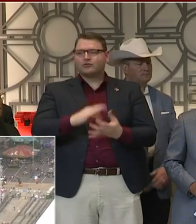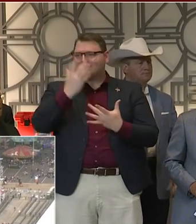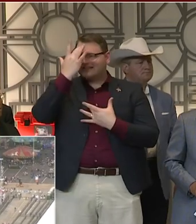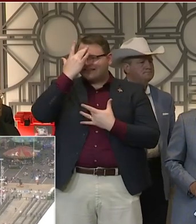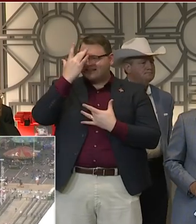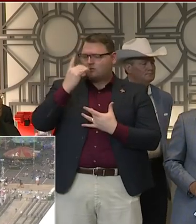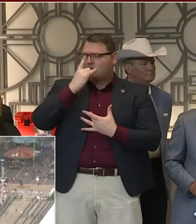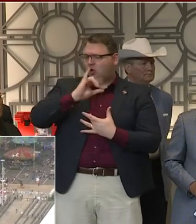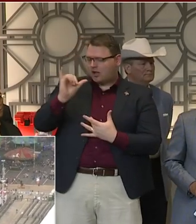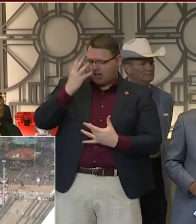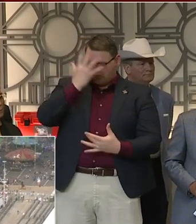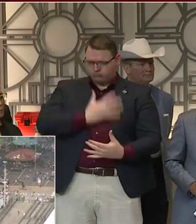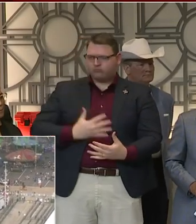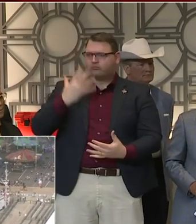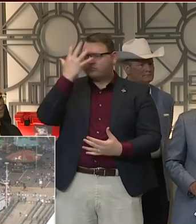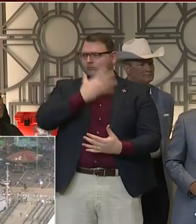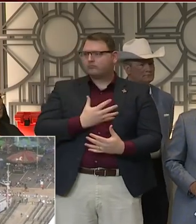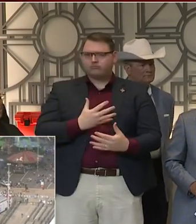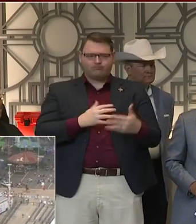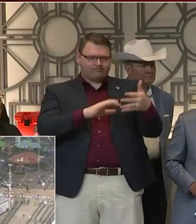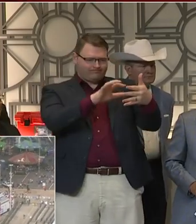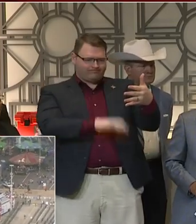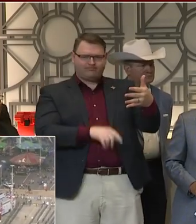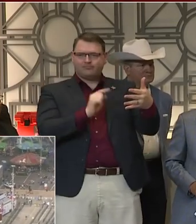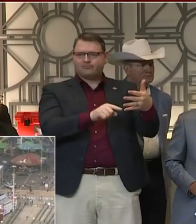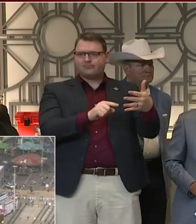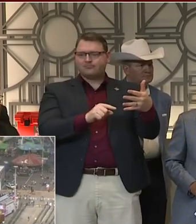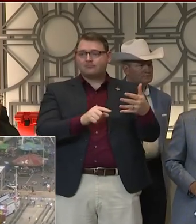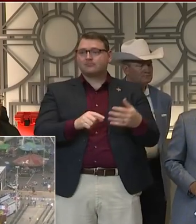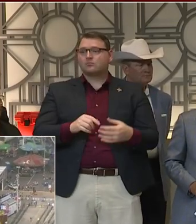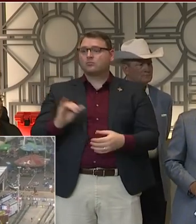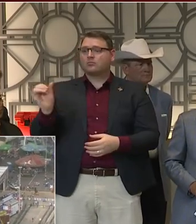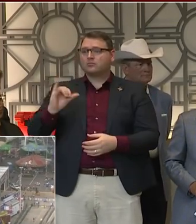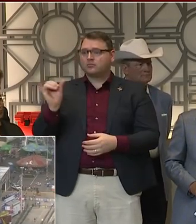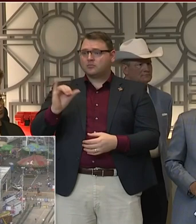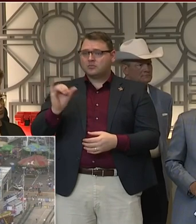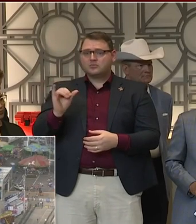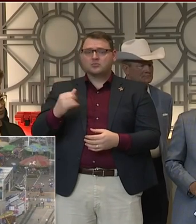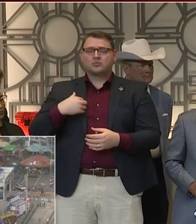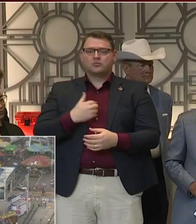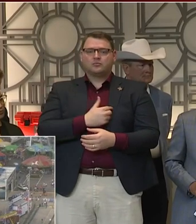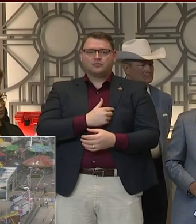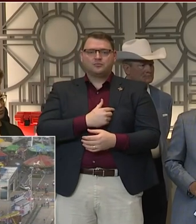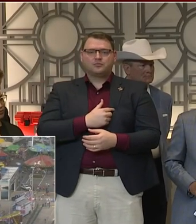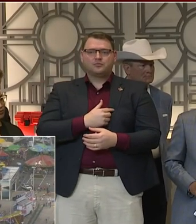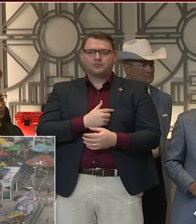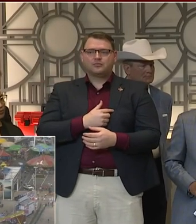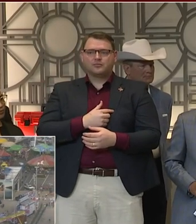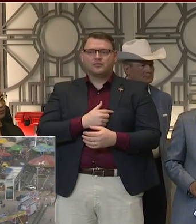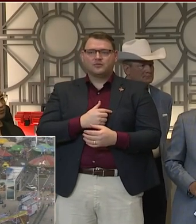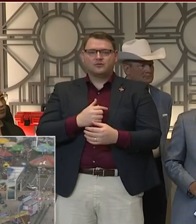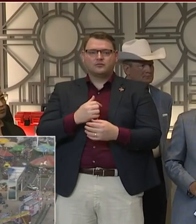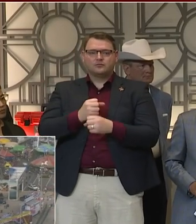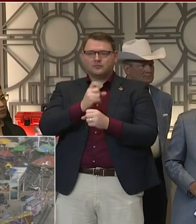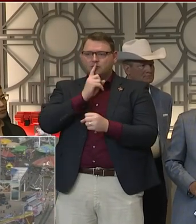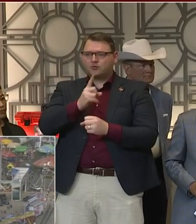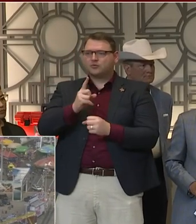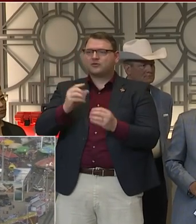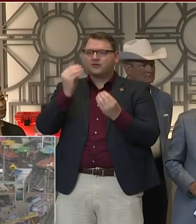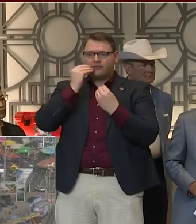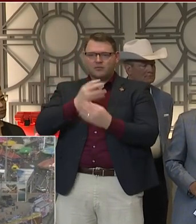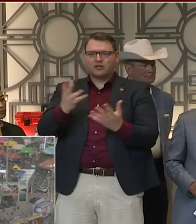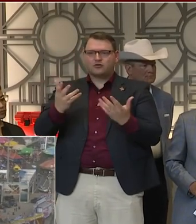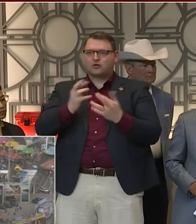or amongst those three local resources, we're also pushing everything we can to assure that information is out there through our